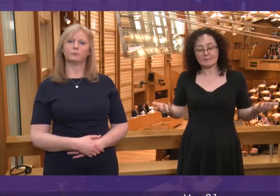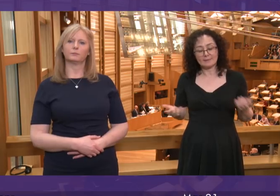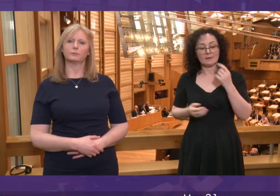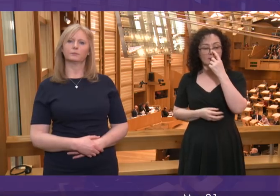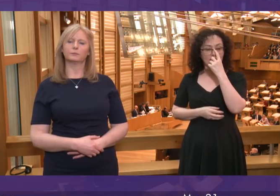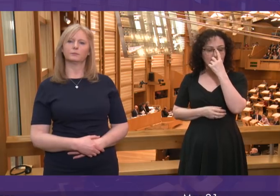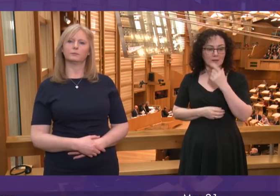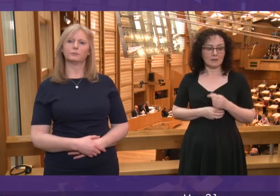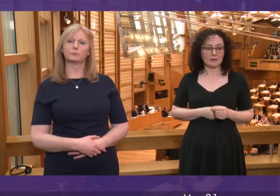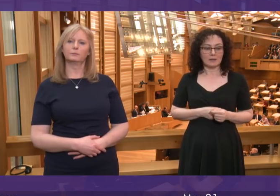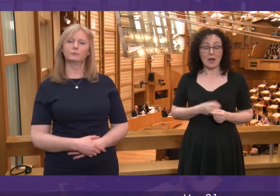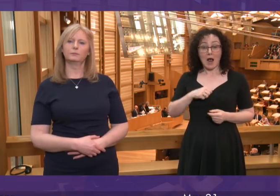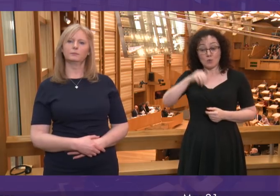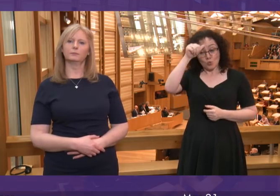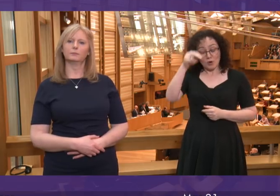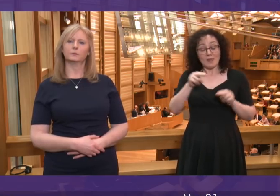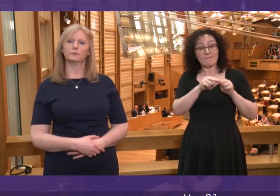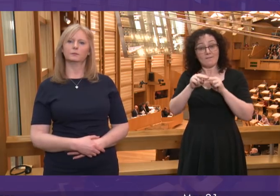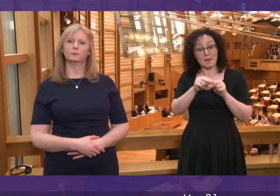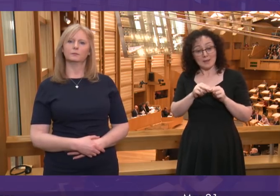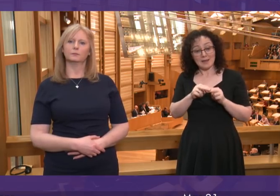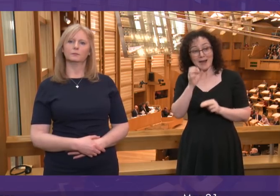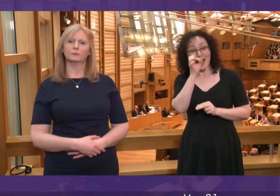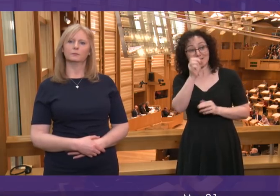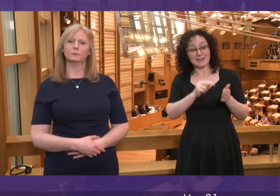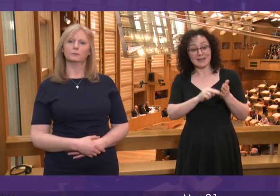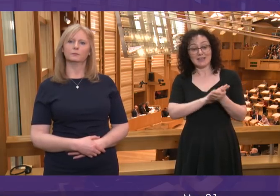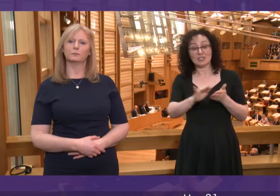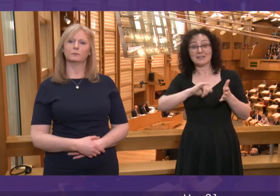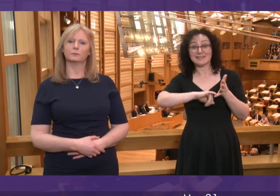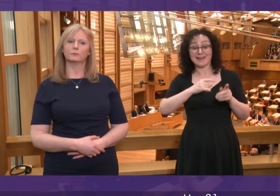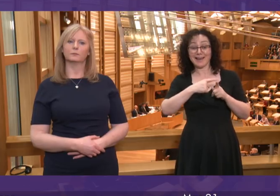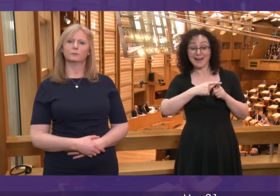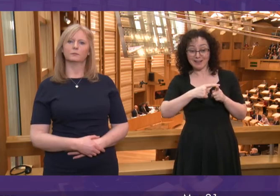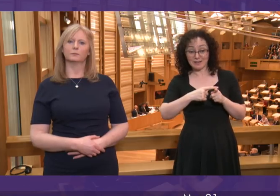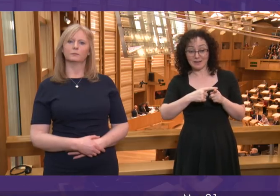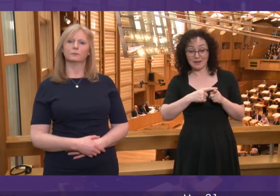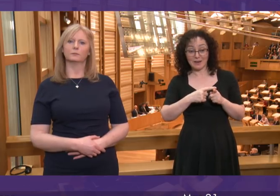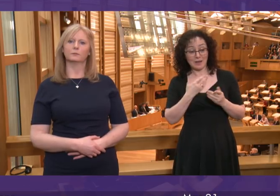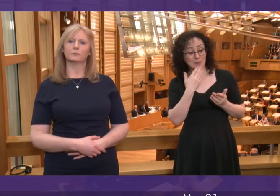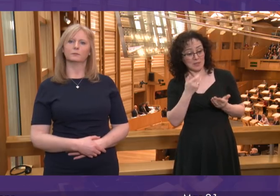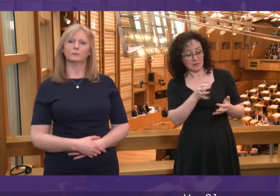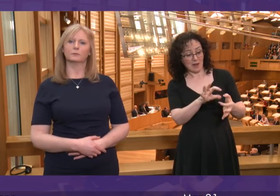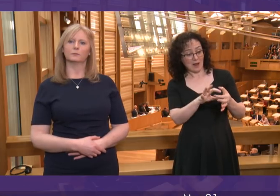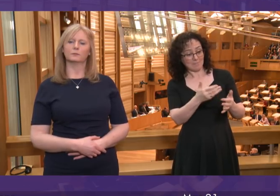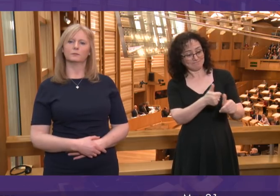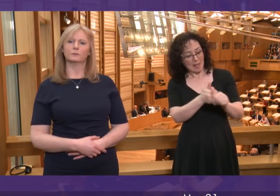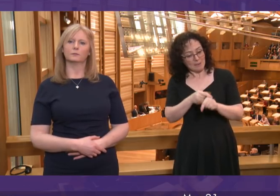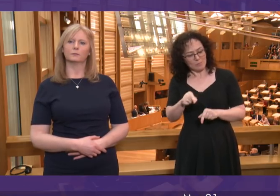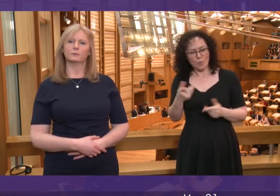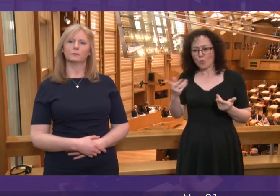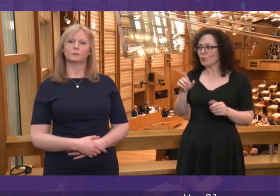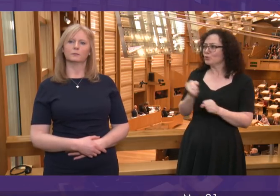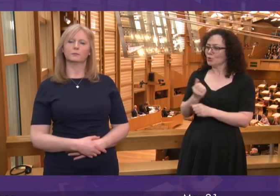they are looking to NHS England to receive this surgery. Can the First Minister apologise to families for these waits and what will she do to correct